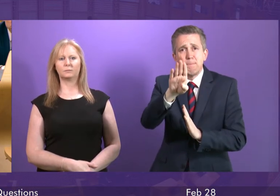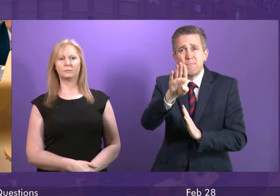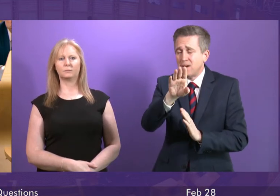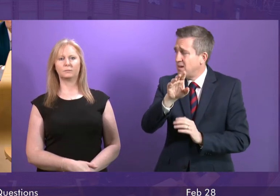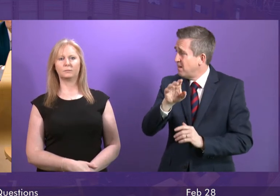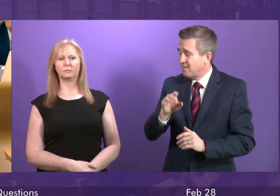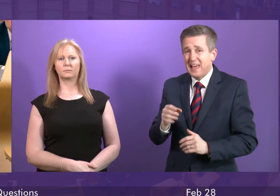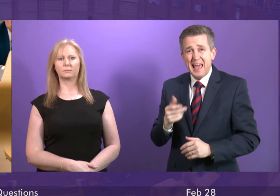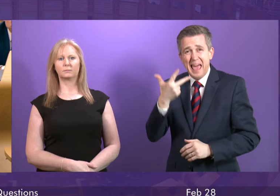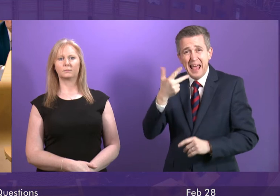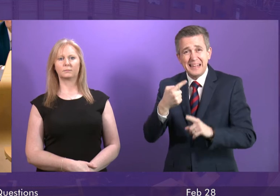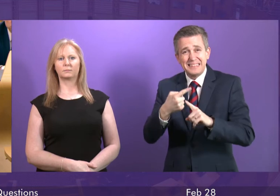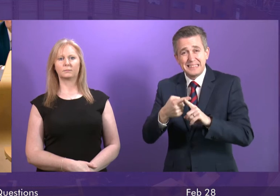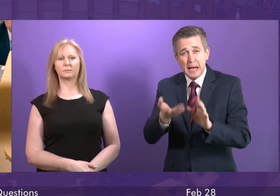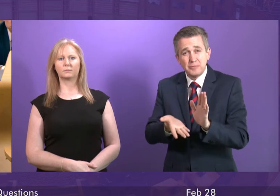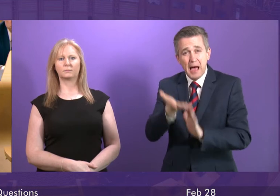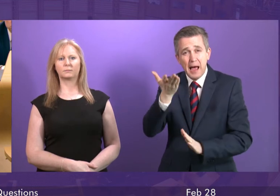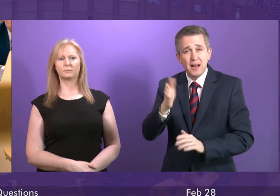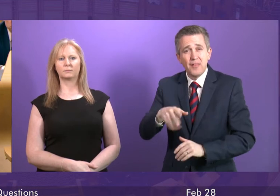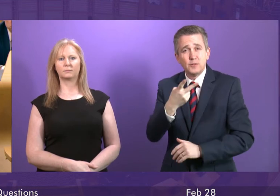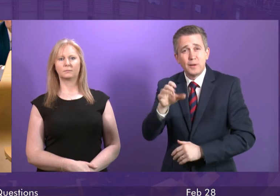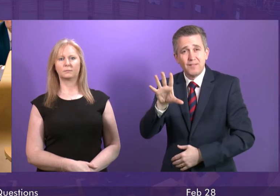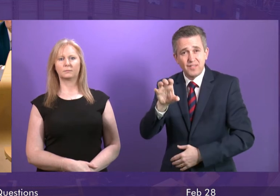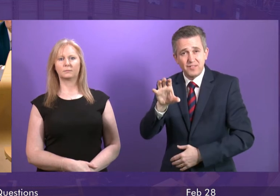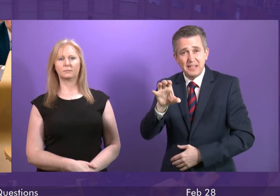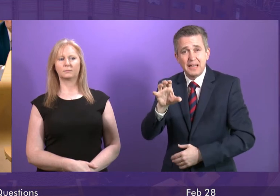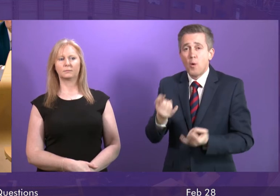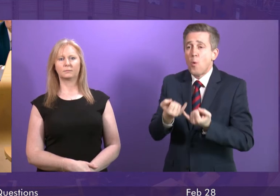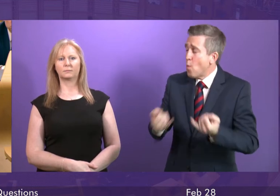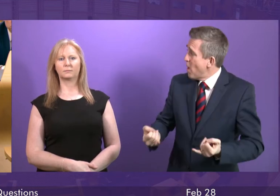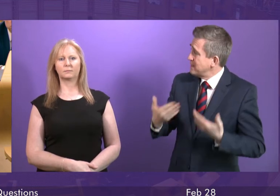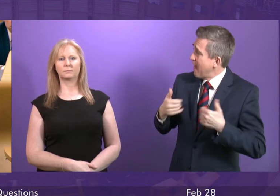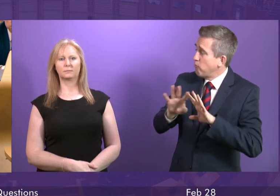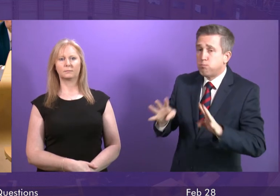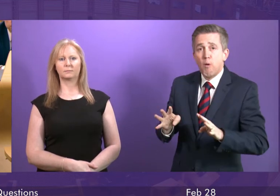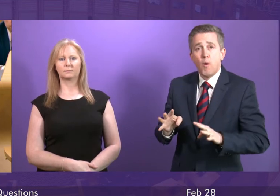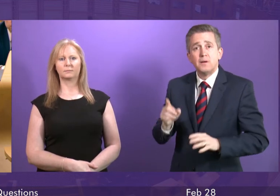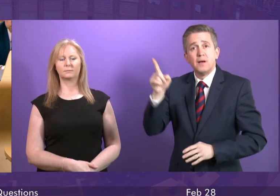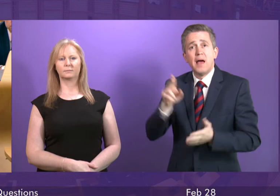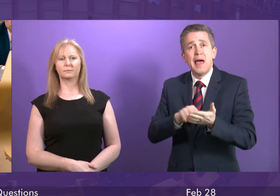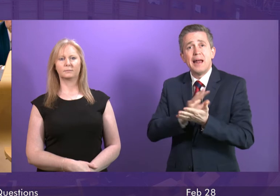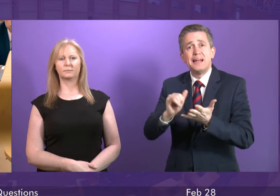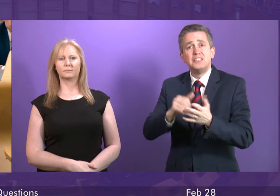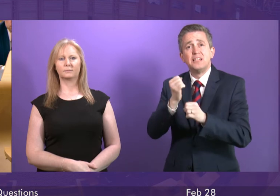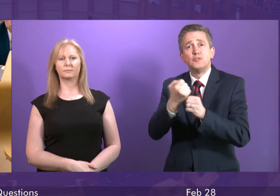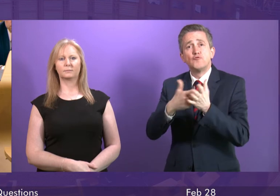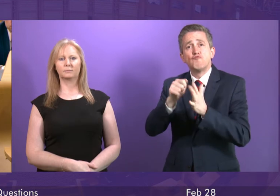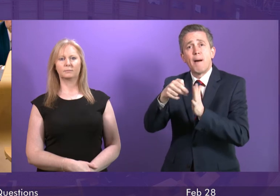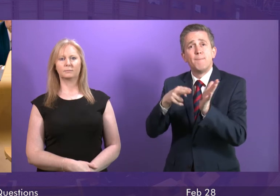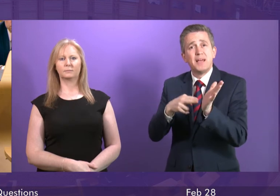than it was in 2013? That the NHS Grampian is the worst funded health board in Scotland with a short haul of £239